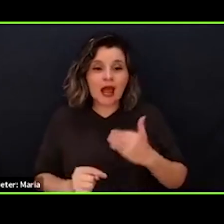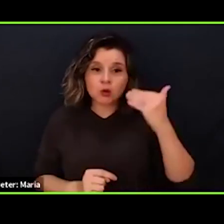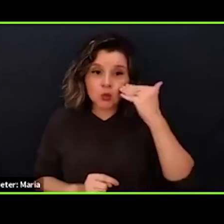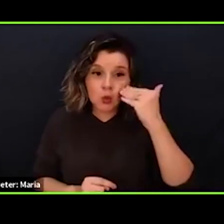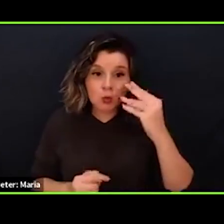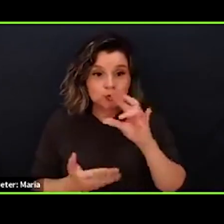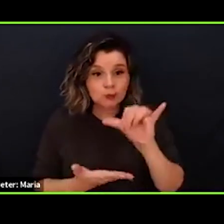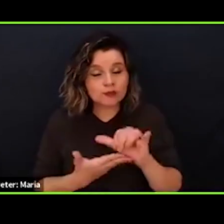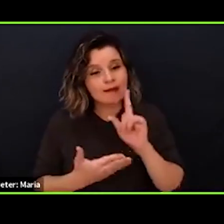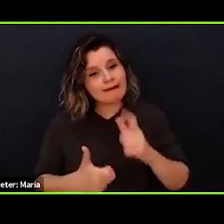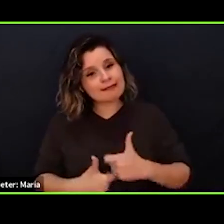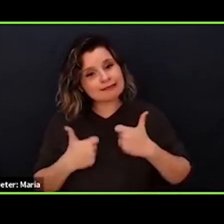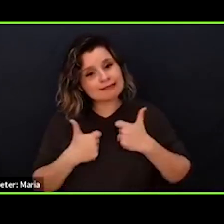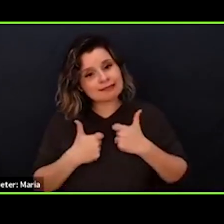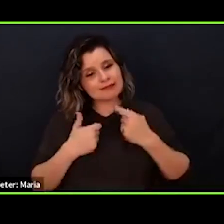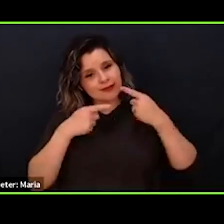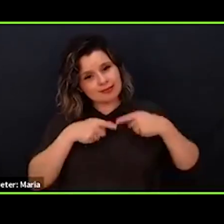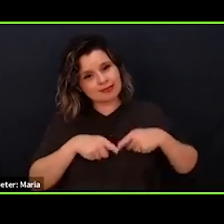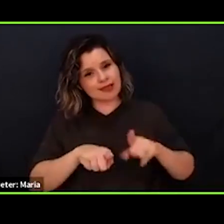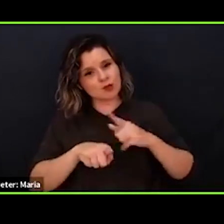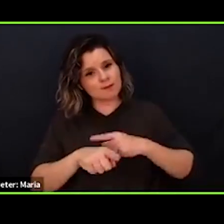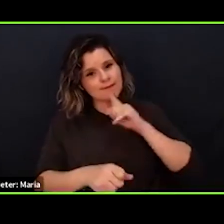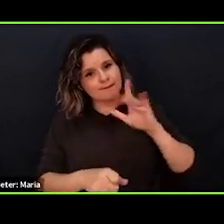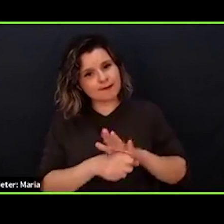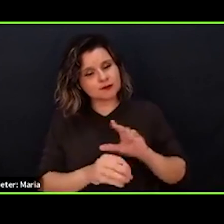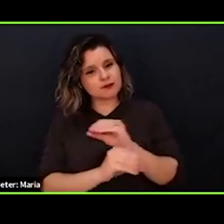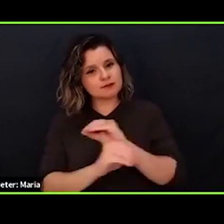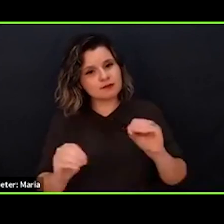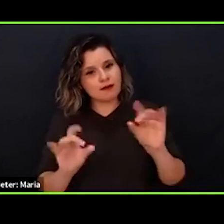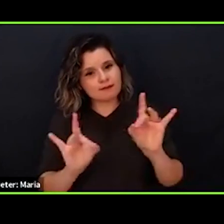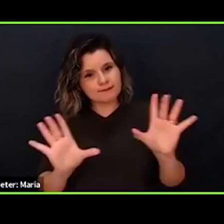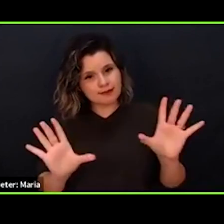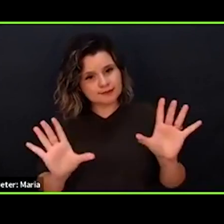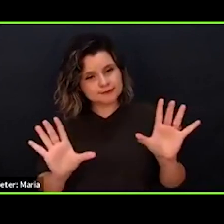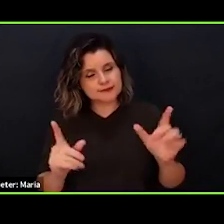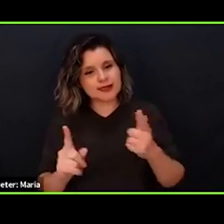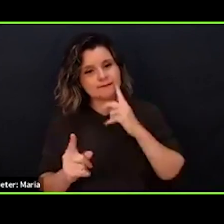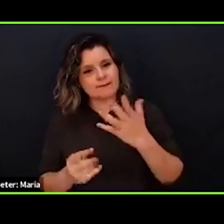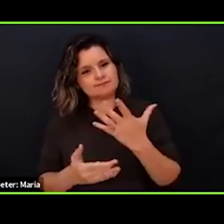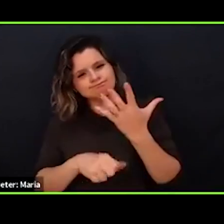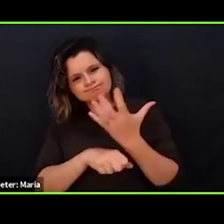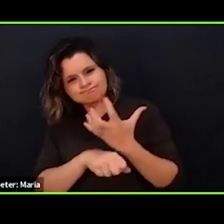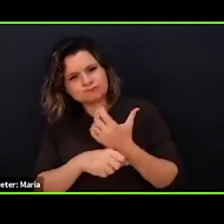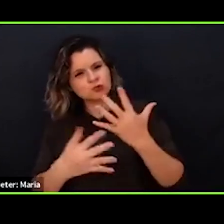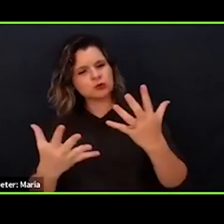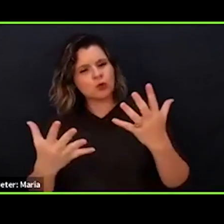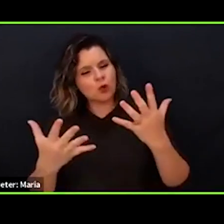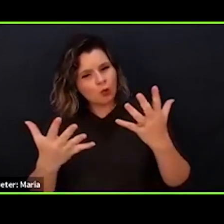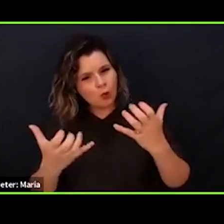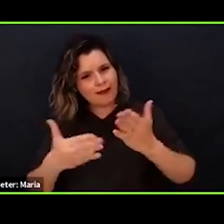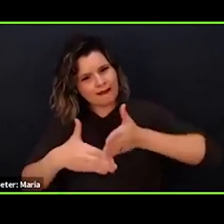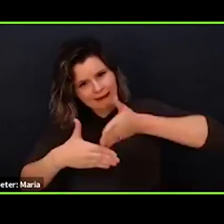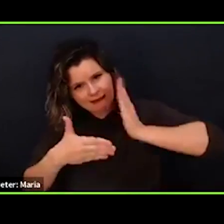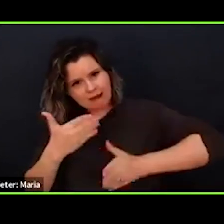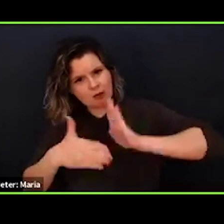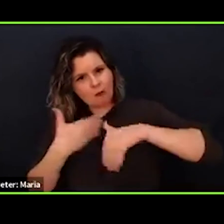doing this, I live in line with my commitment to nonviolence and to my desire to end all forms of coercion